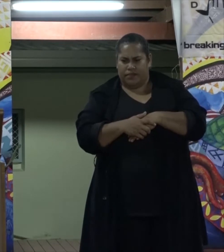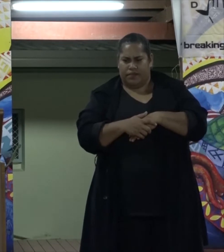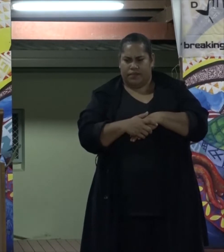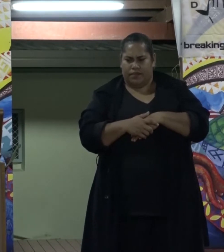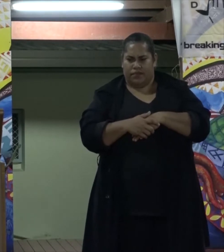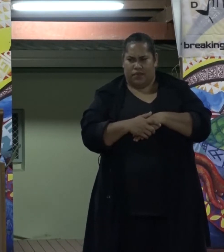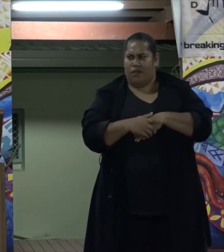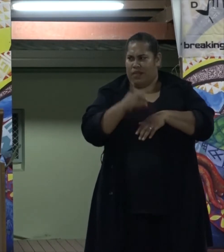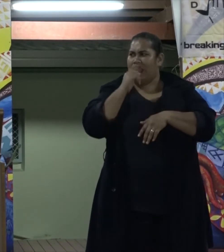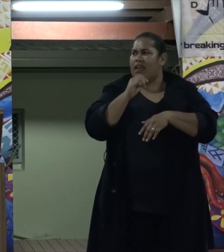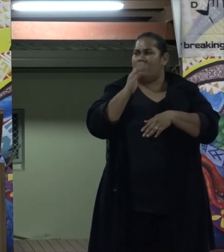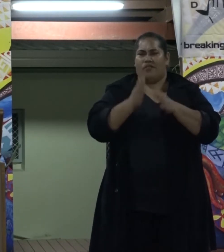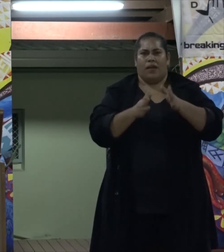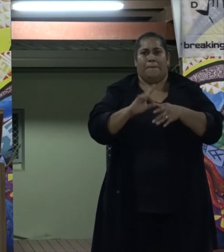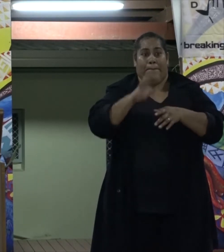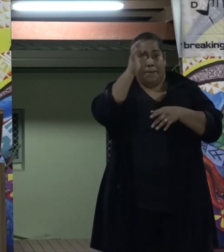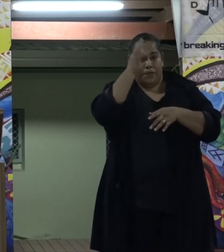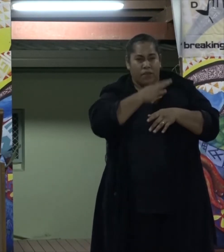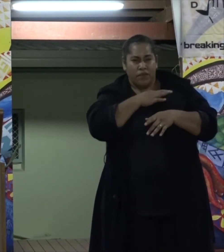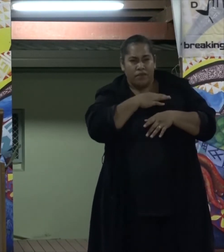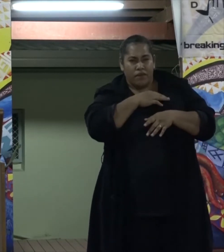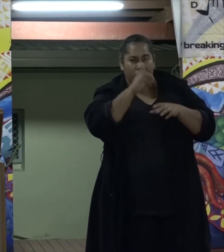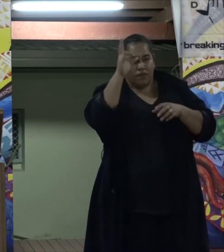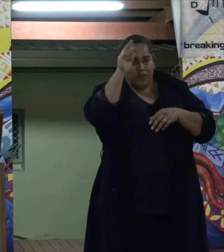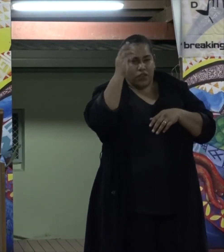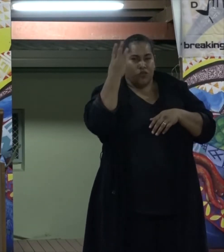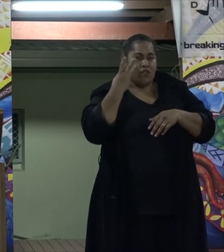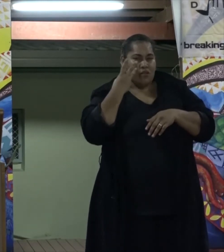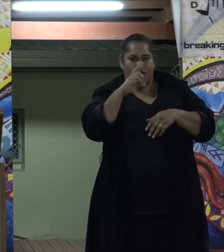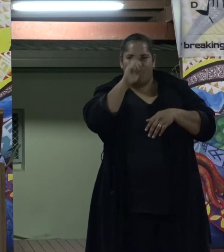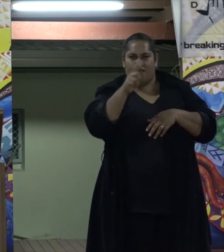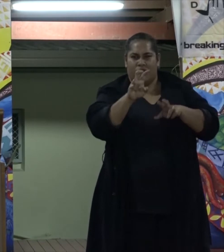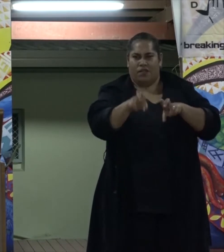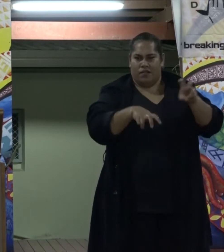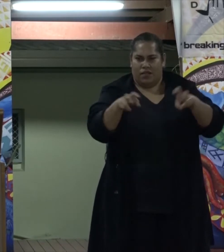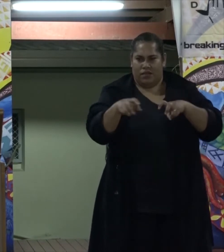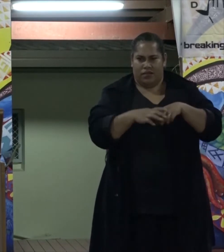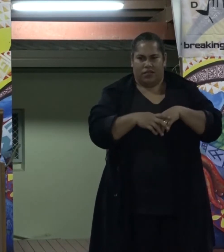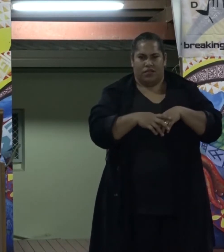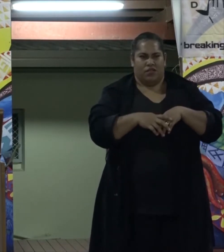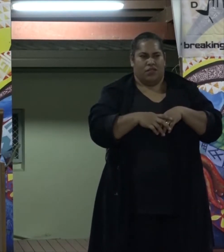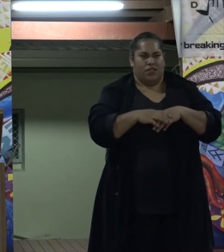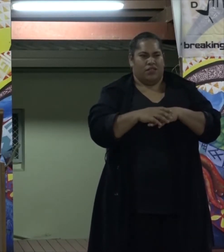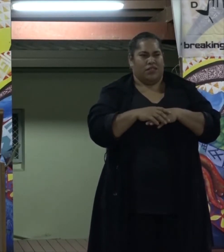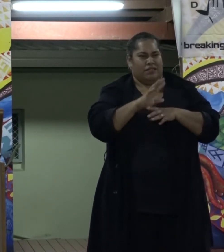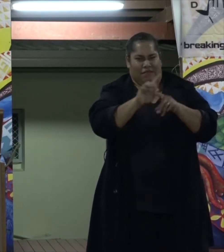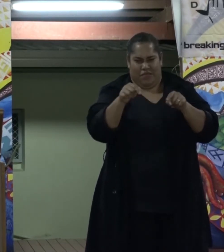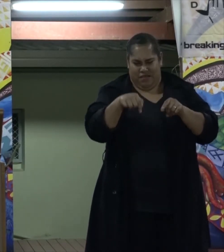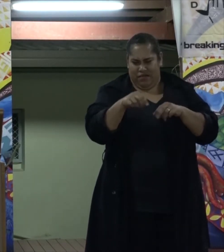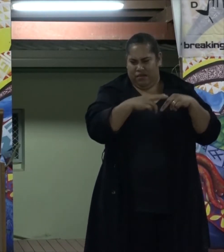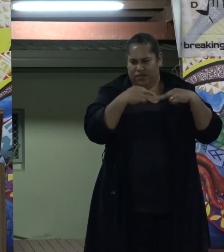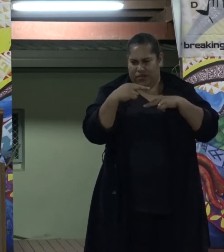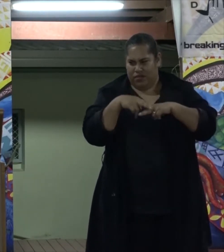Meritful. The belief that Indo-Fijian women can't be athletic has become such a cliche in Fiji. My athletic